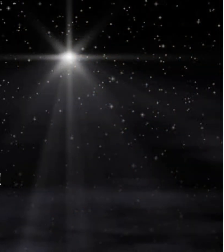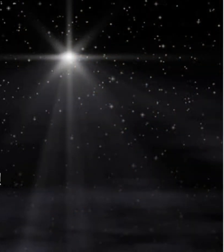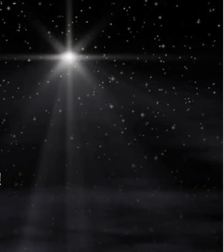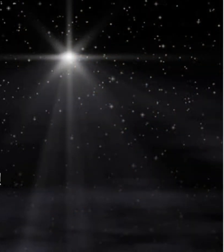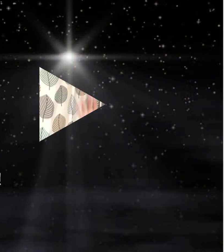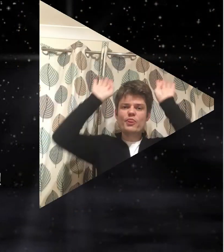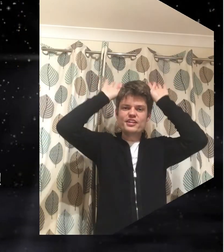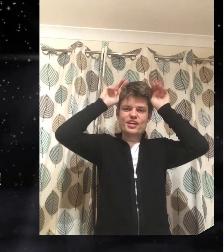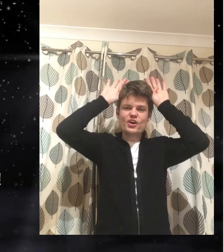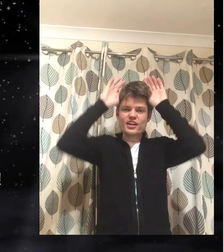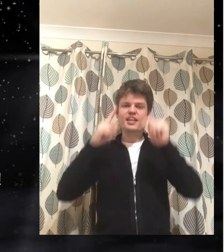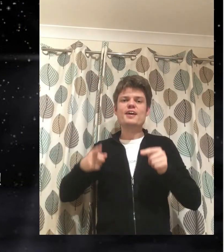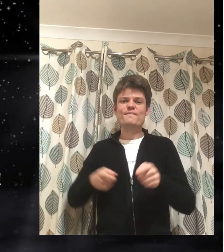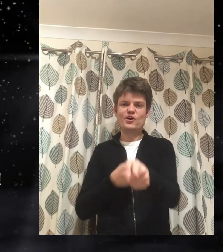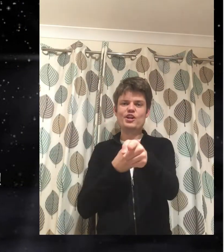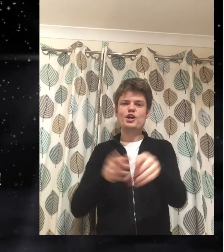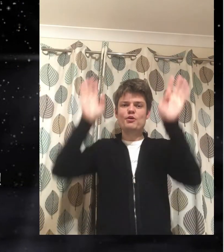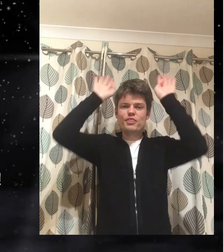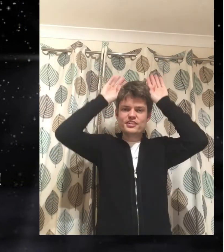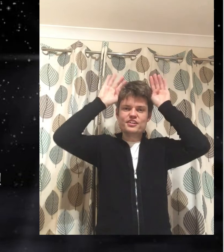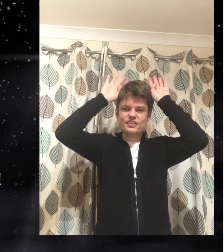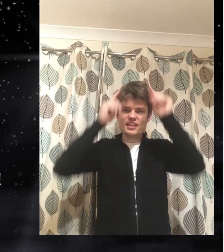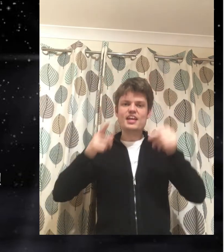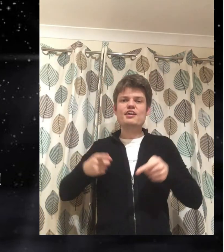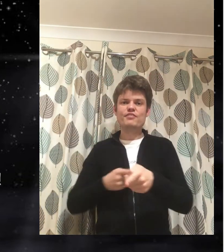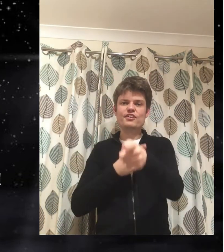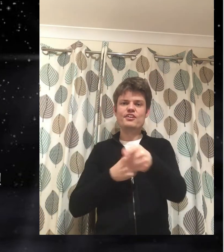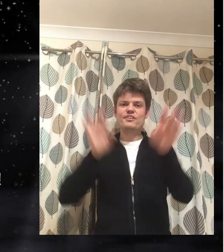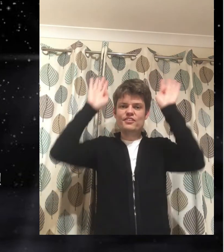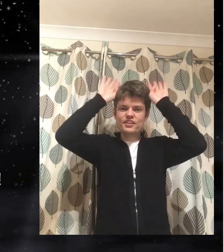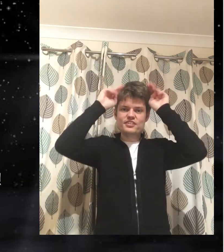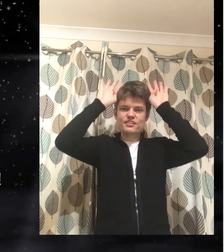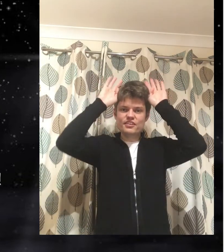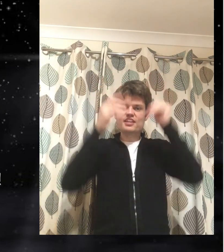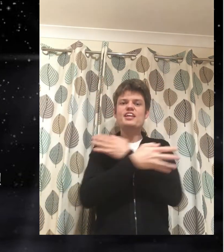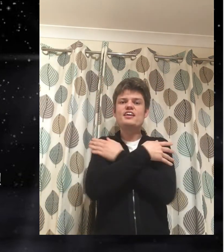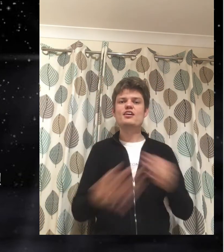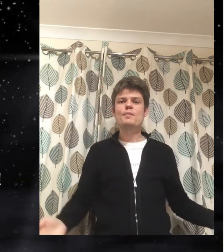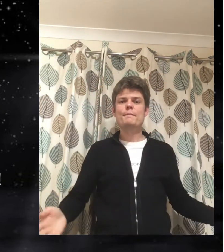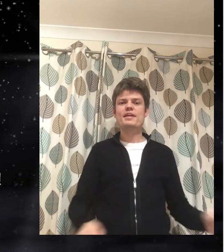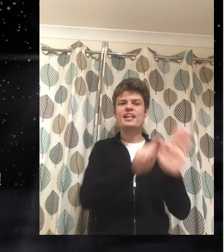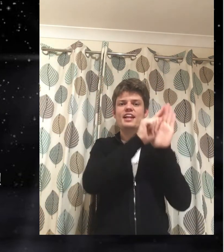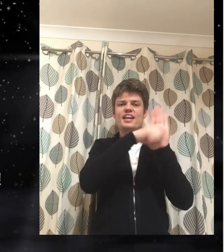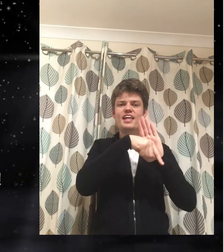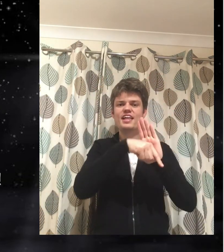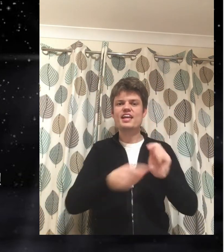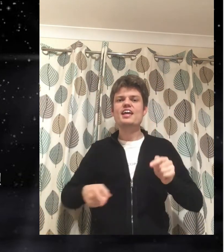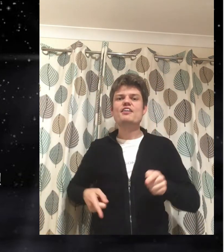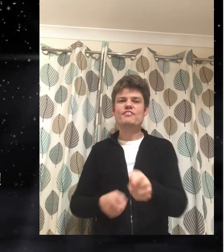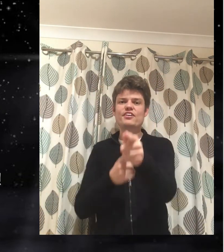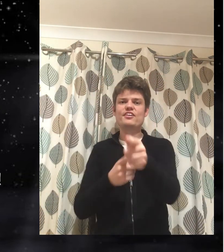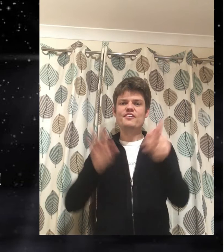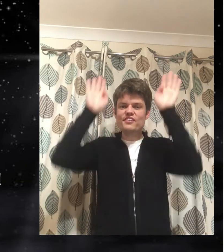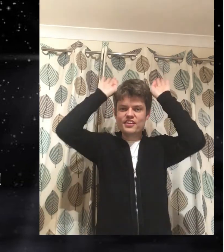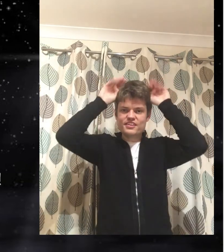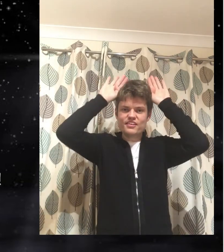follow the donkey follow the donkey follow the donkey don't be late